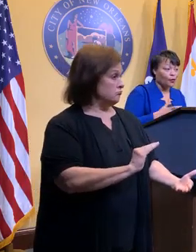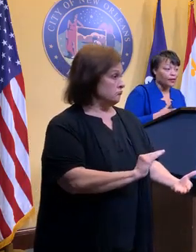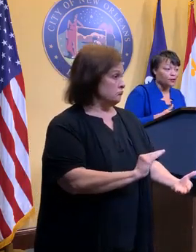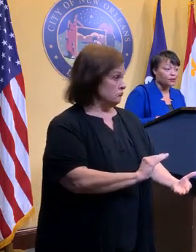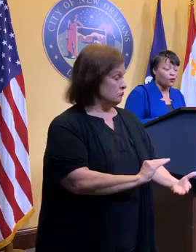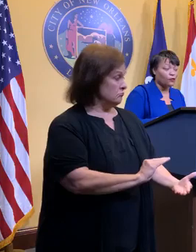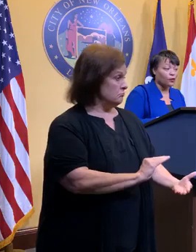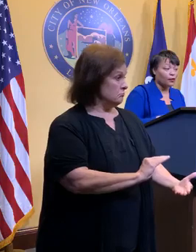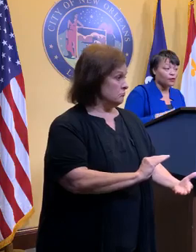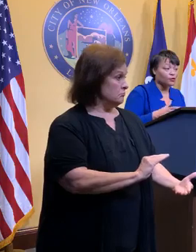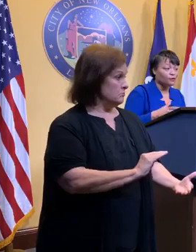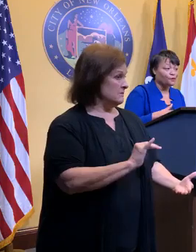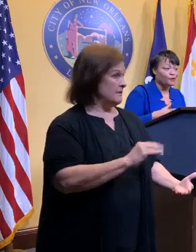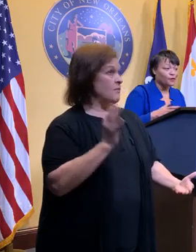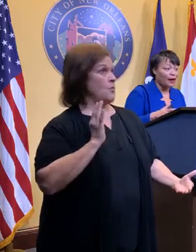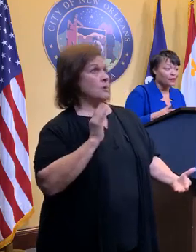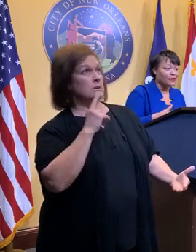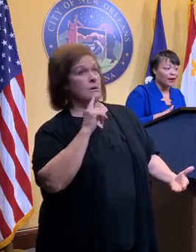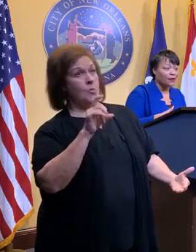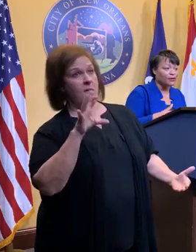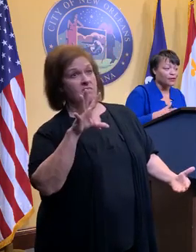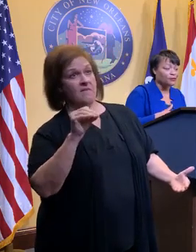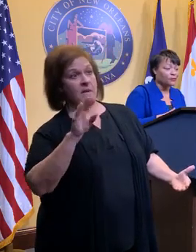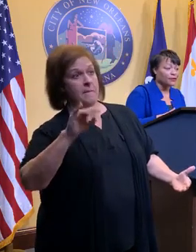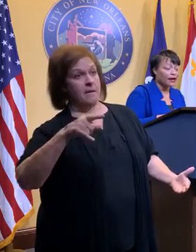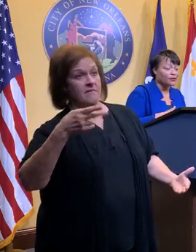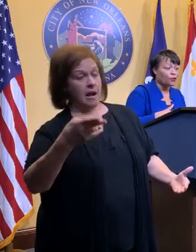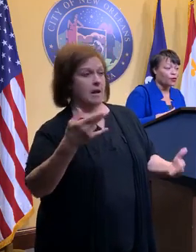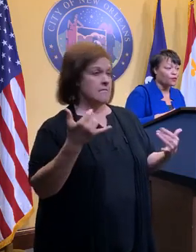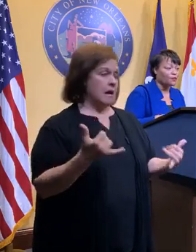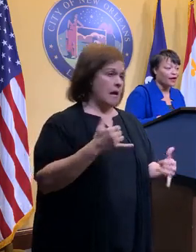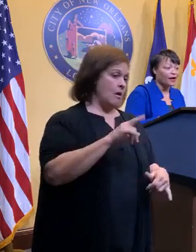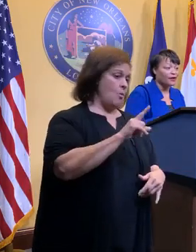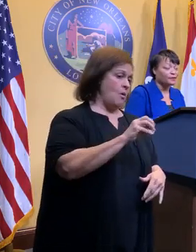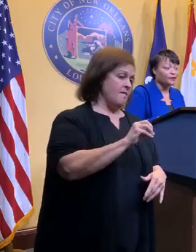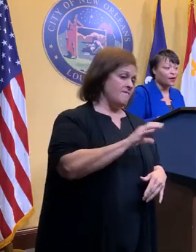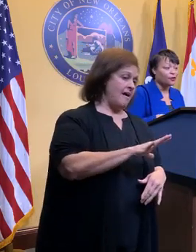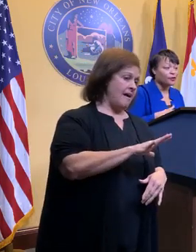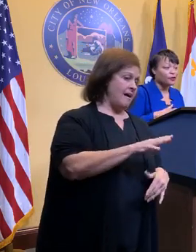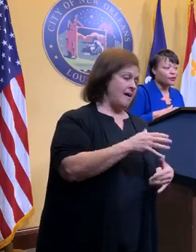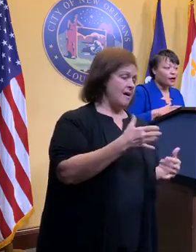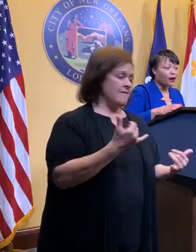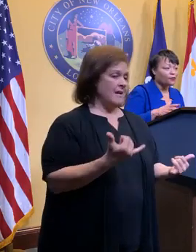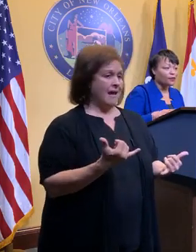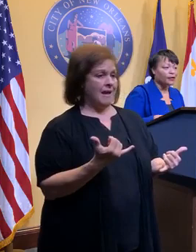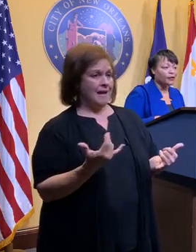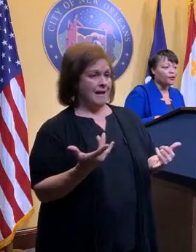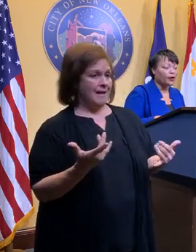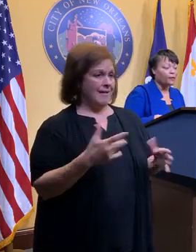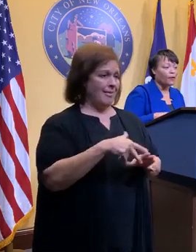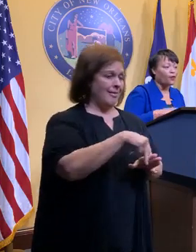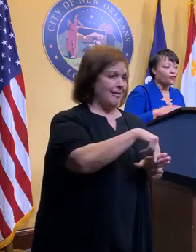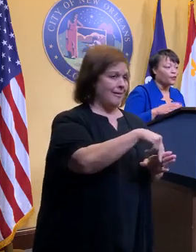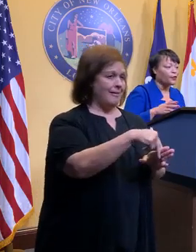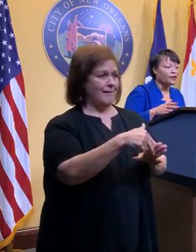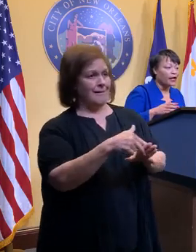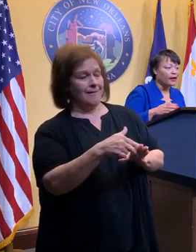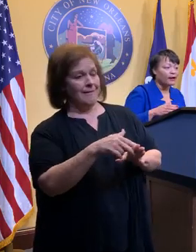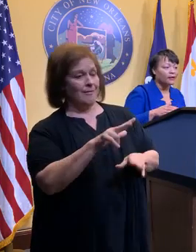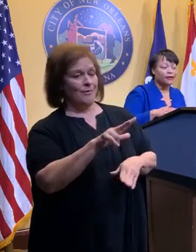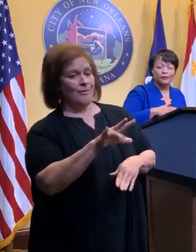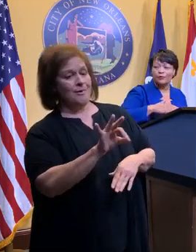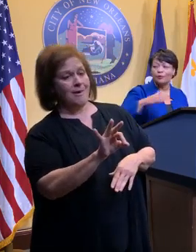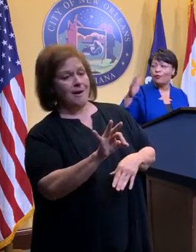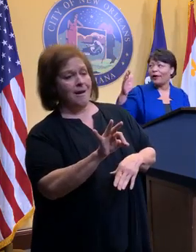morning was over 150 miles an hour and then it went down to 105. But now we're hovering anywhere over